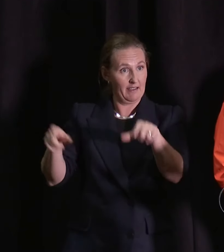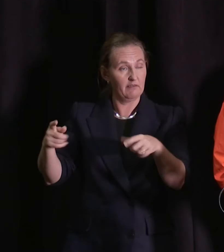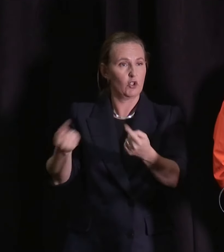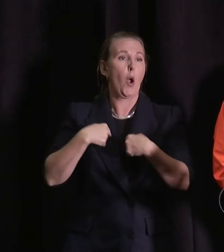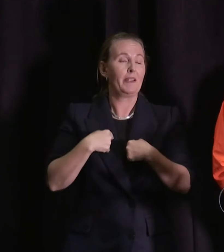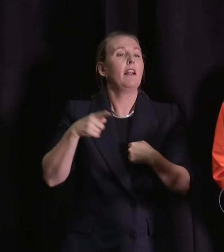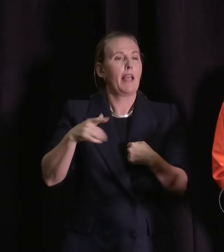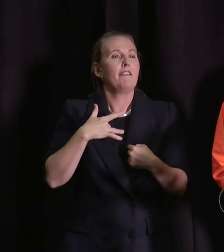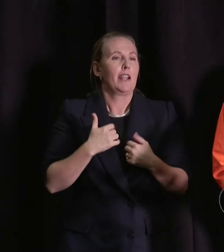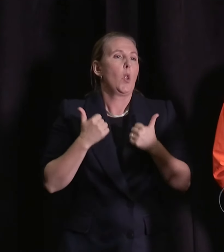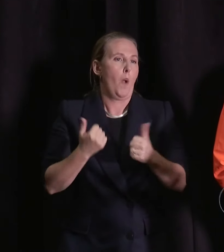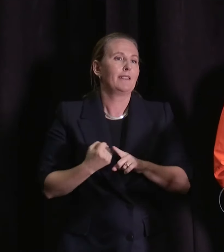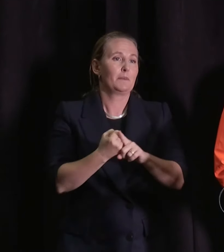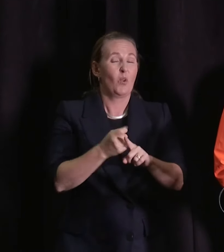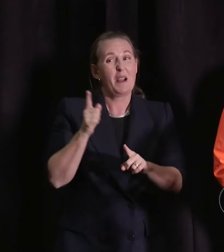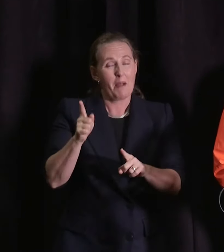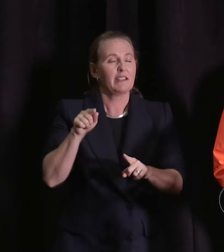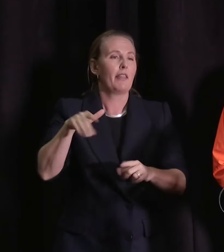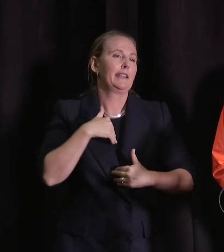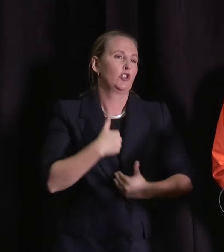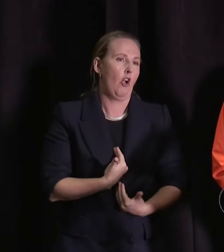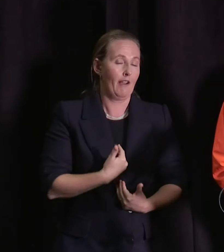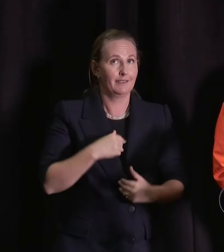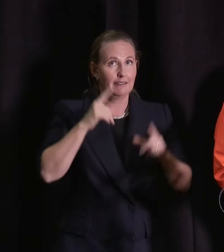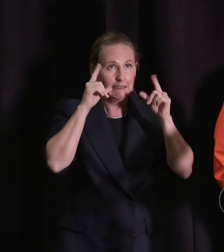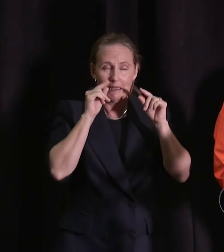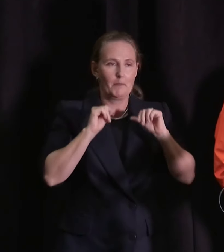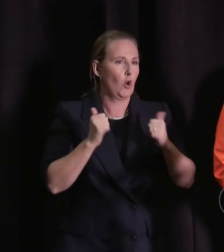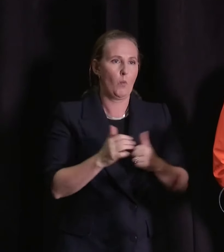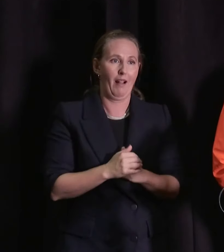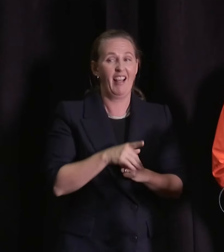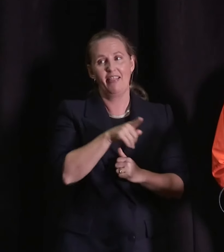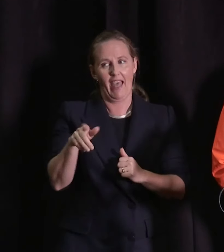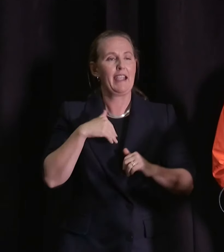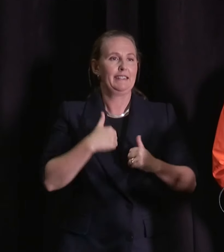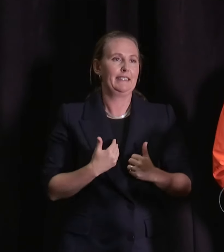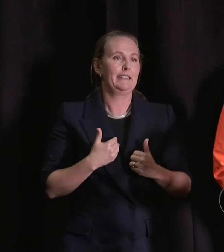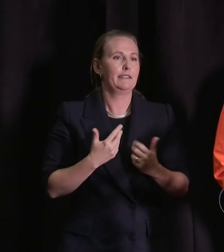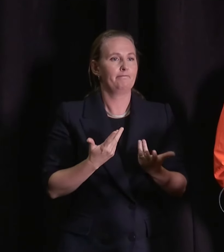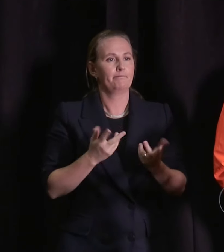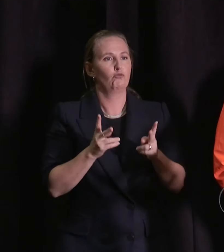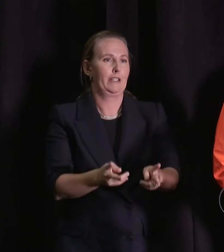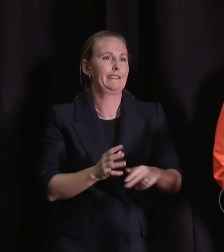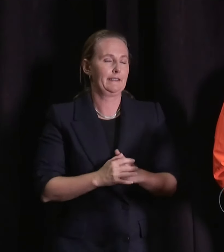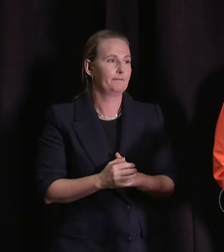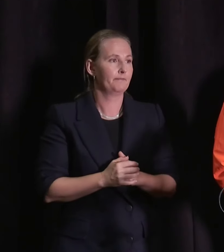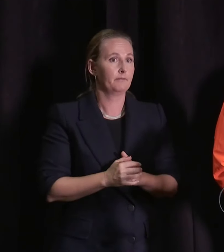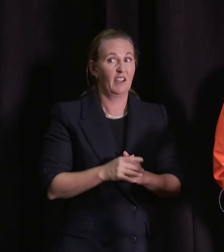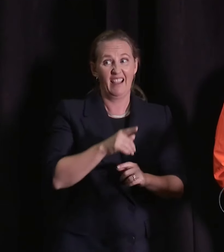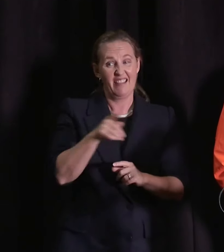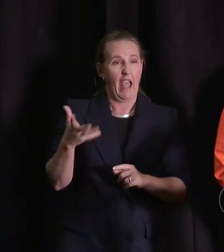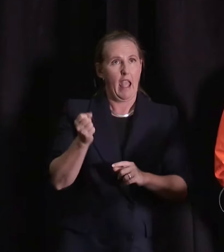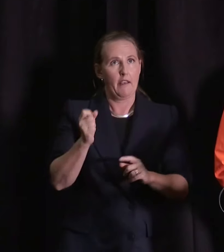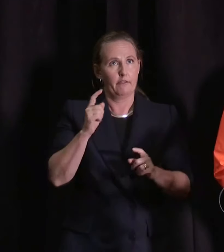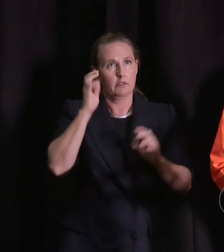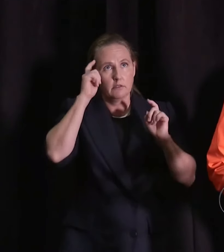had a lot of sleep. It's been a pretty rough night for them. They'll be wanting to get some rest and of course they have the uncertainty of not knowing what's going to